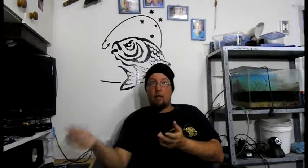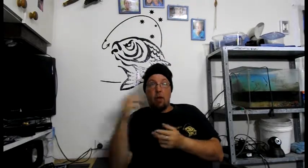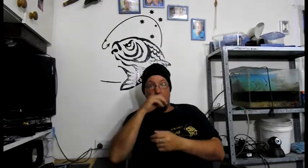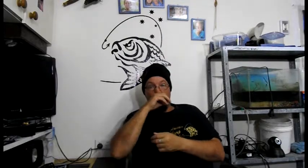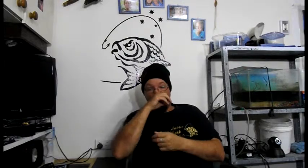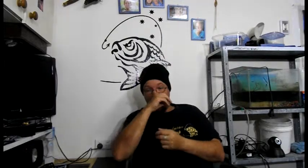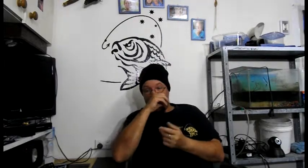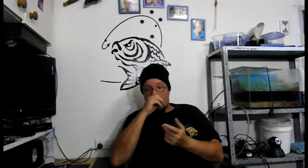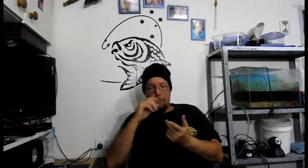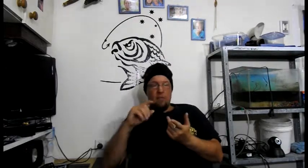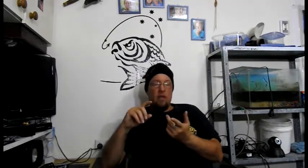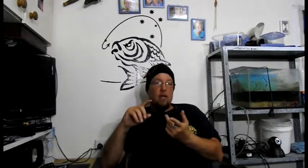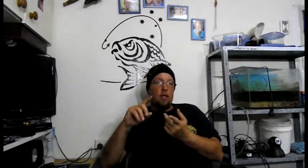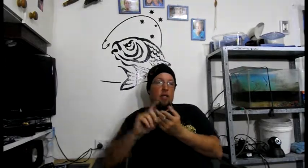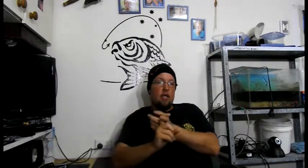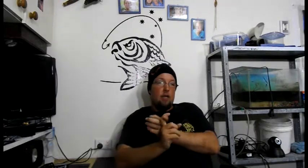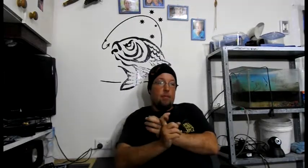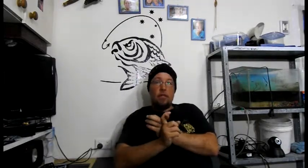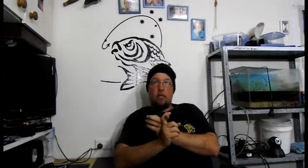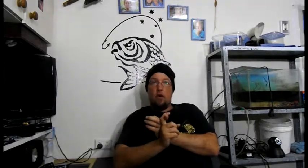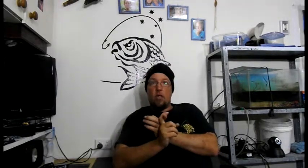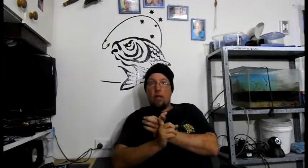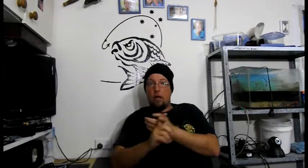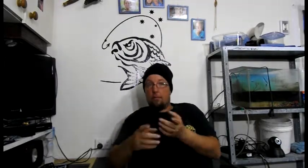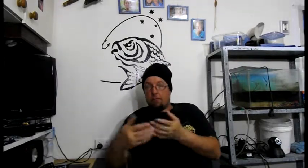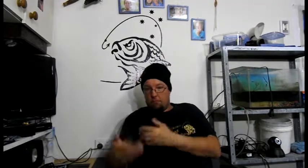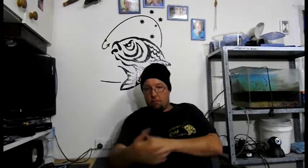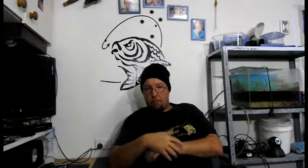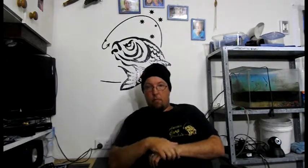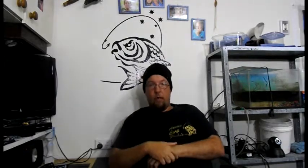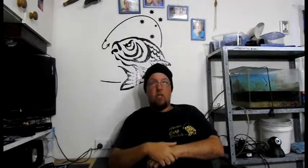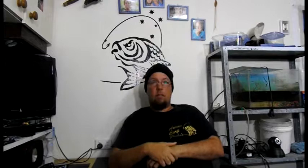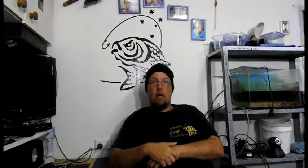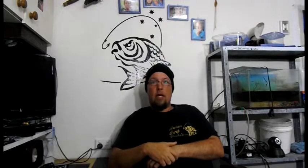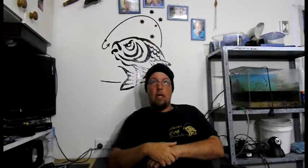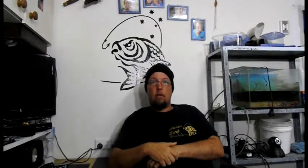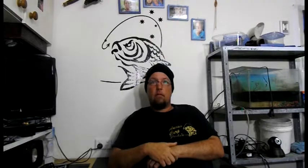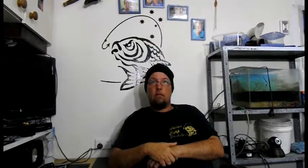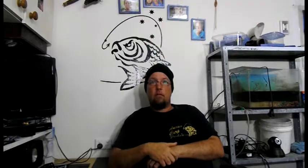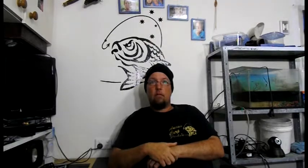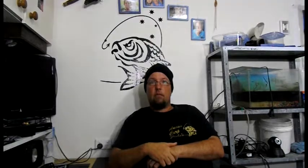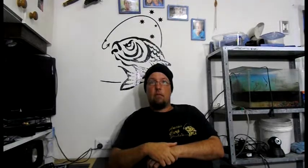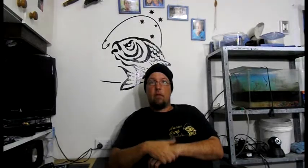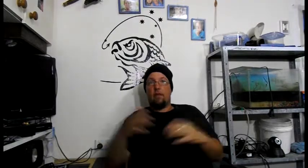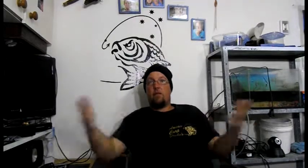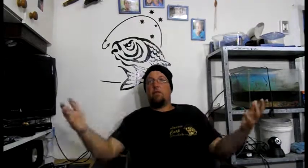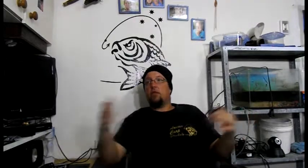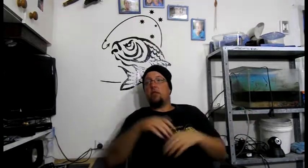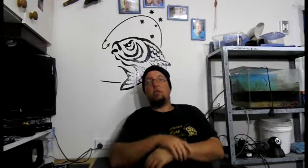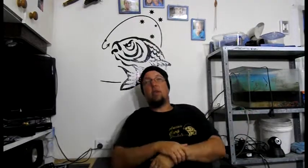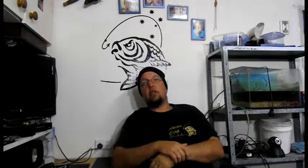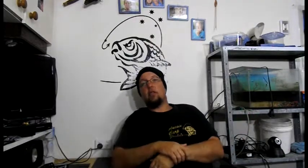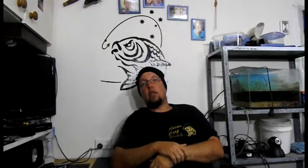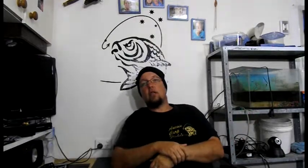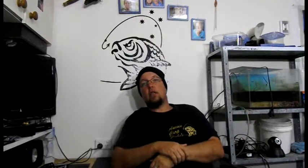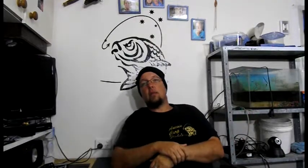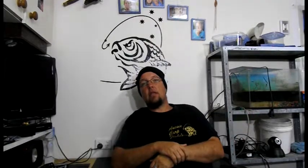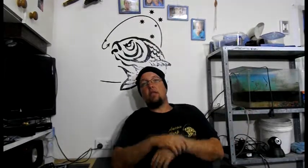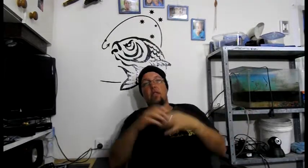They grow. In the waterways. The pesticides. Are. Obviously. Making. Like. If you consume. Pesticides. It's going to make you sick.